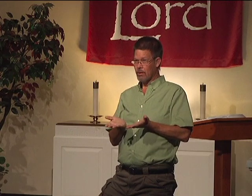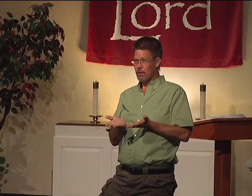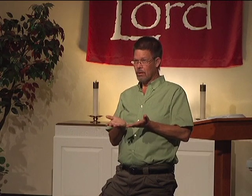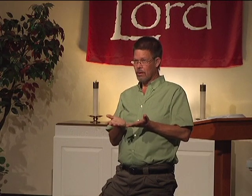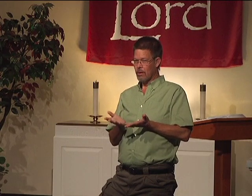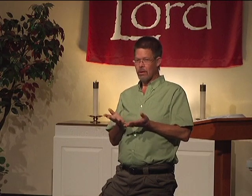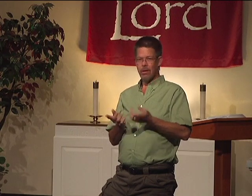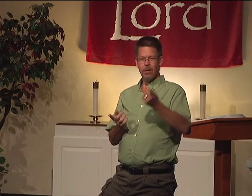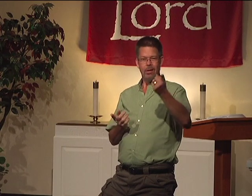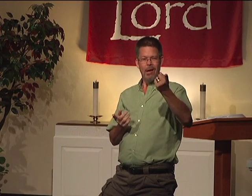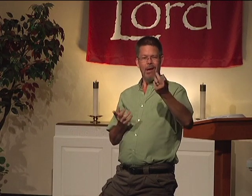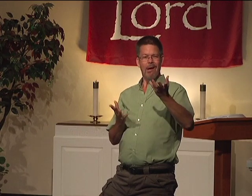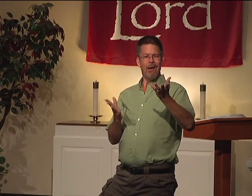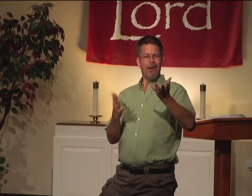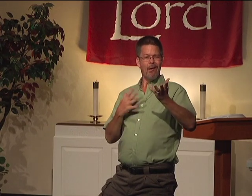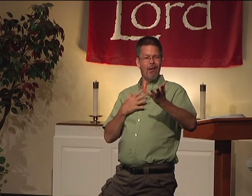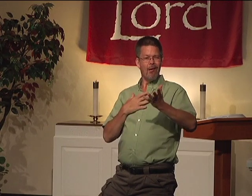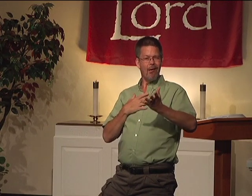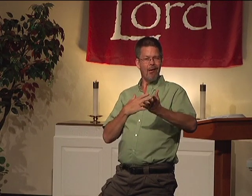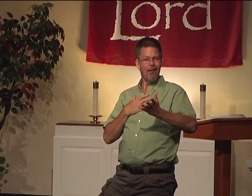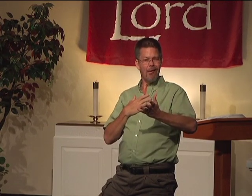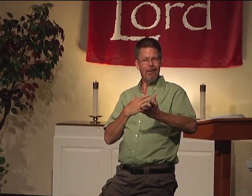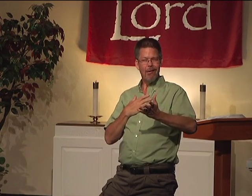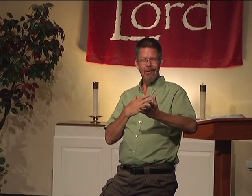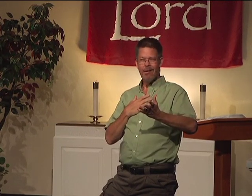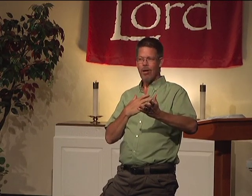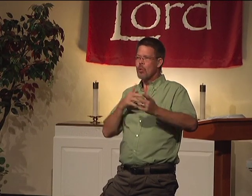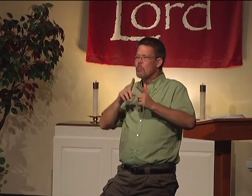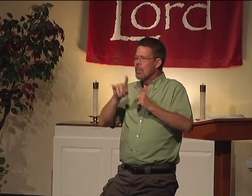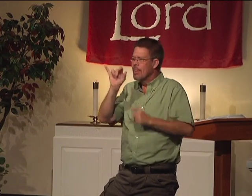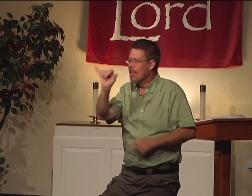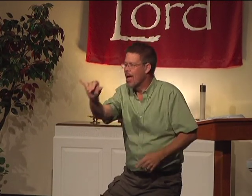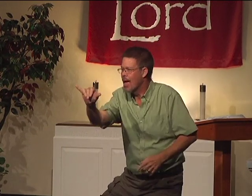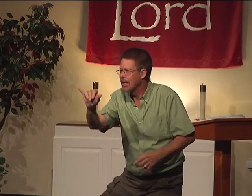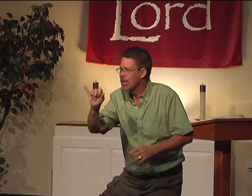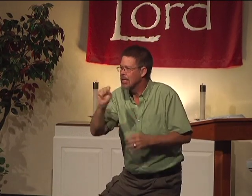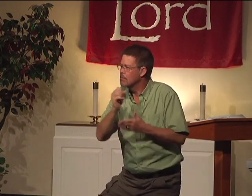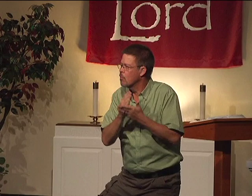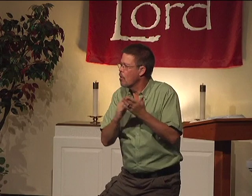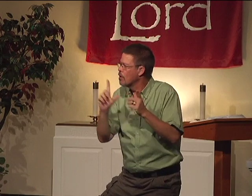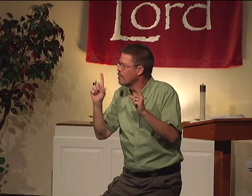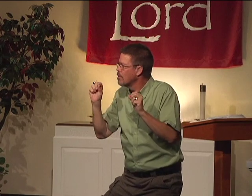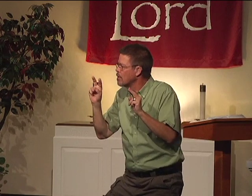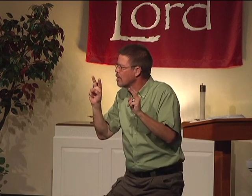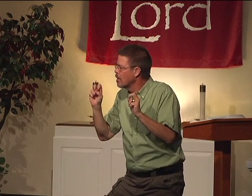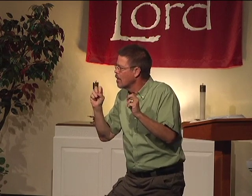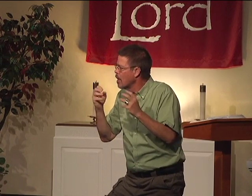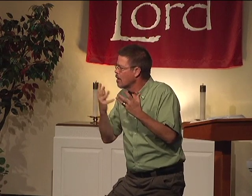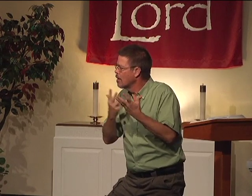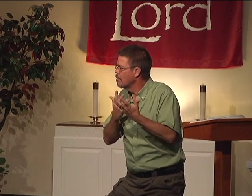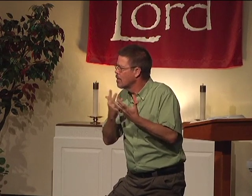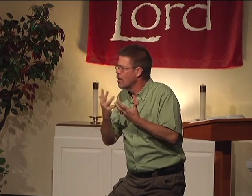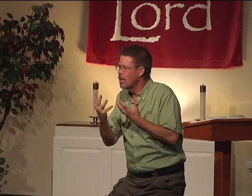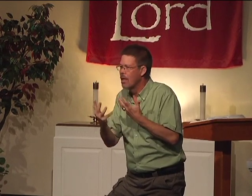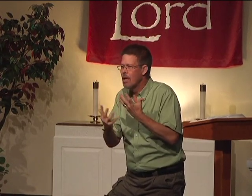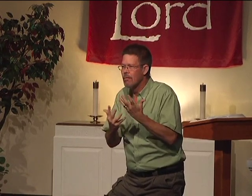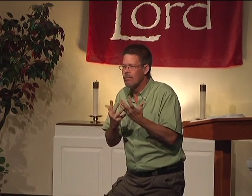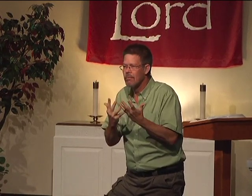You just want people to look at you. Yet when a child comes. But that is part of the love. That